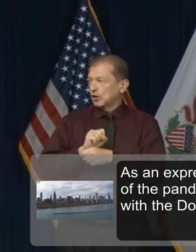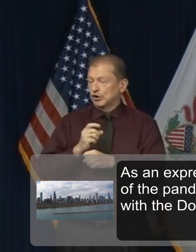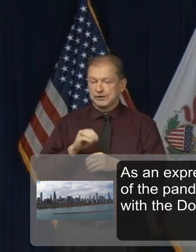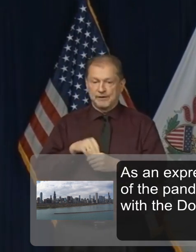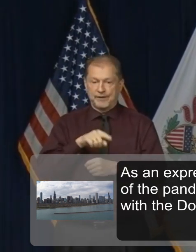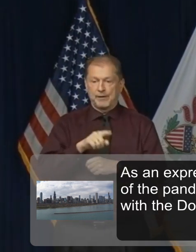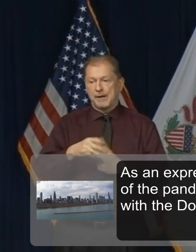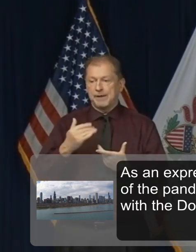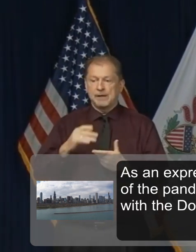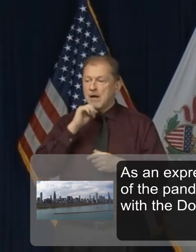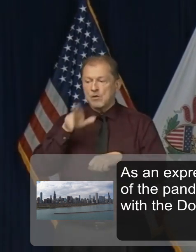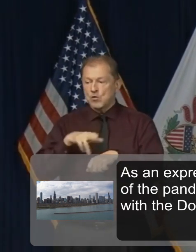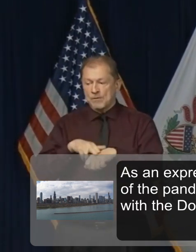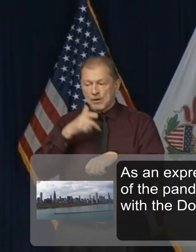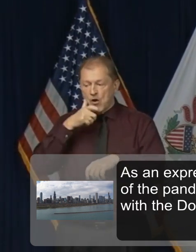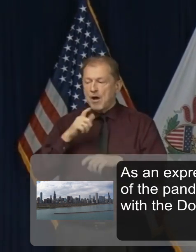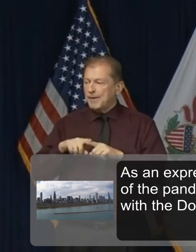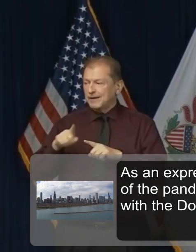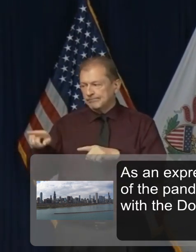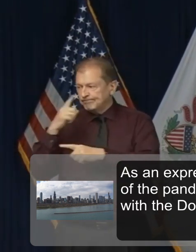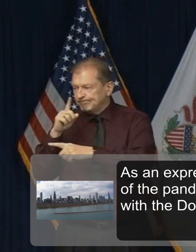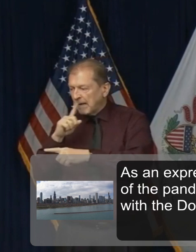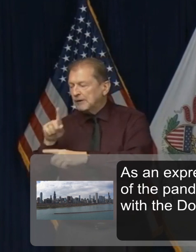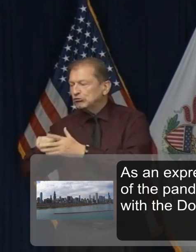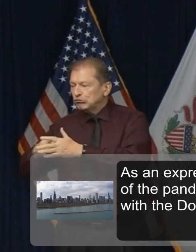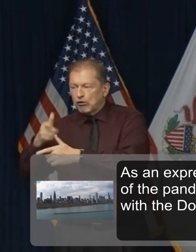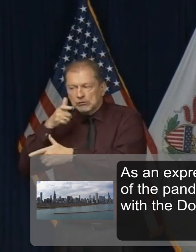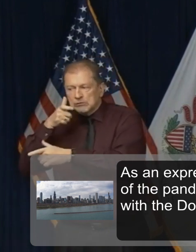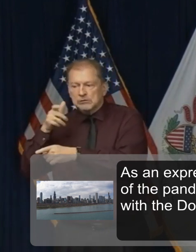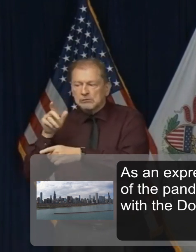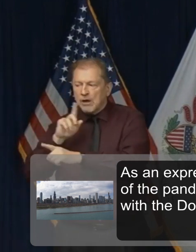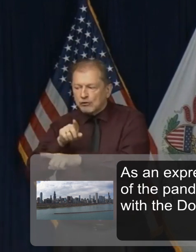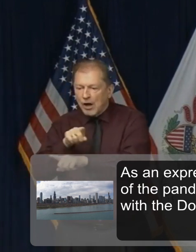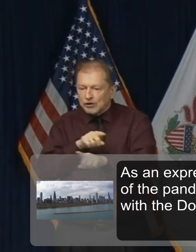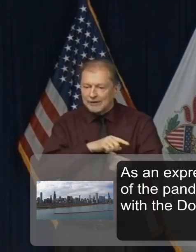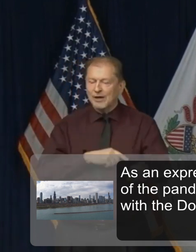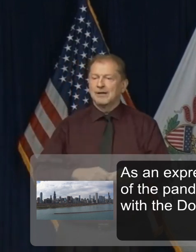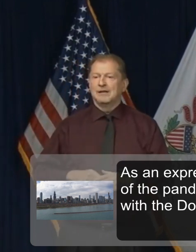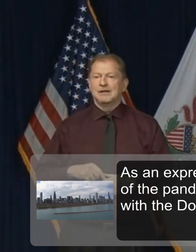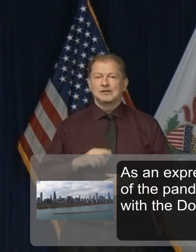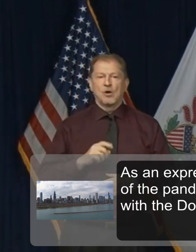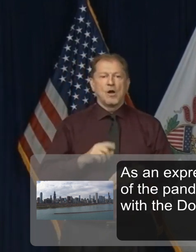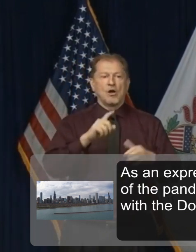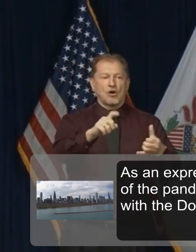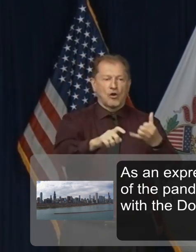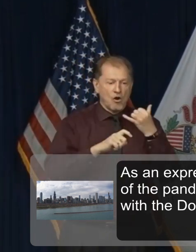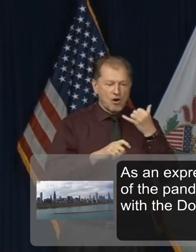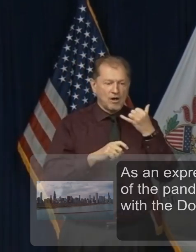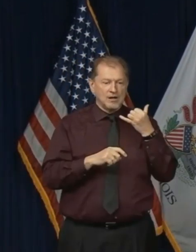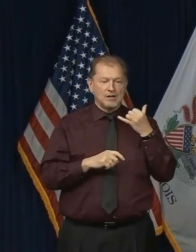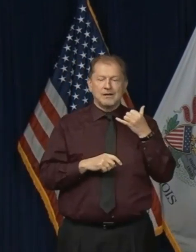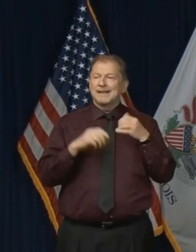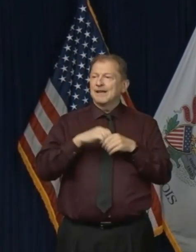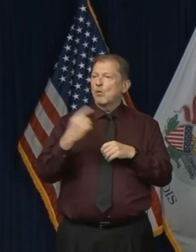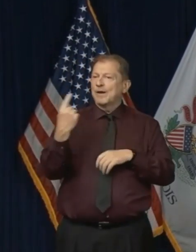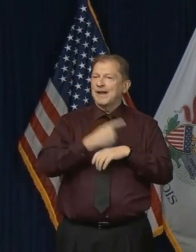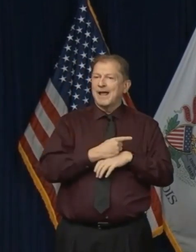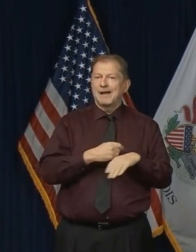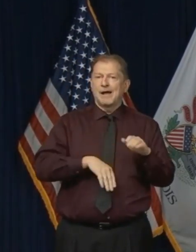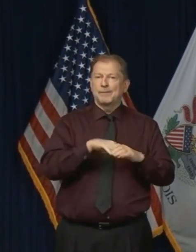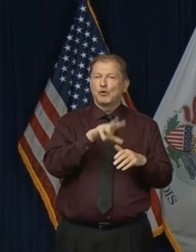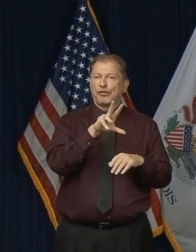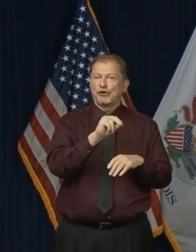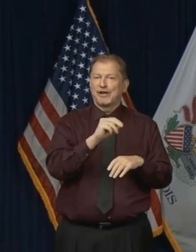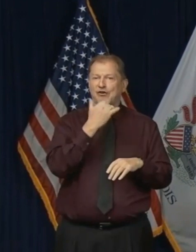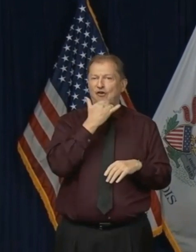who aren't normally on the phones to have them answering phones. But you can only, one person can only take about 30 calls a day, as I